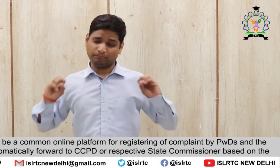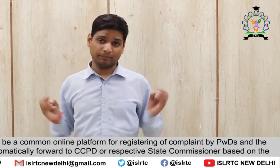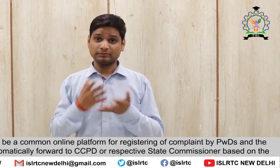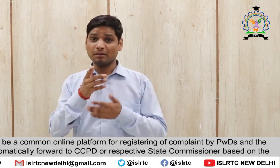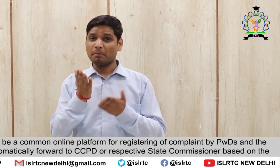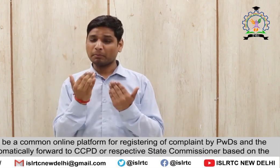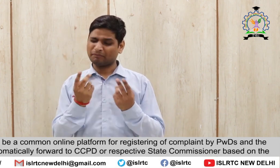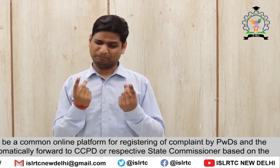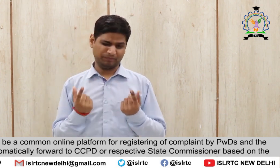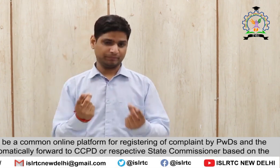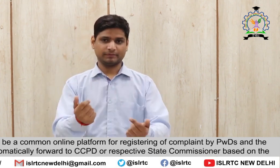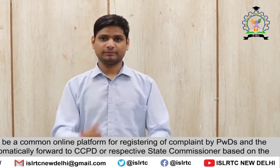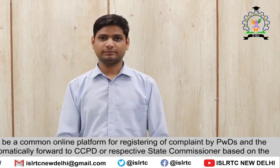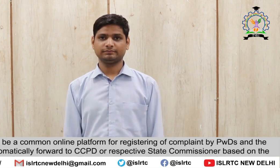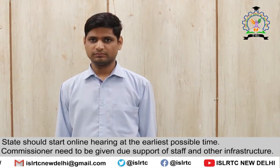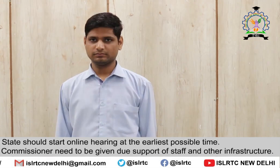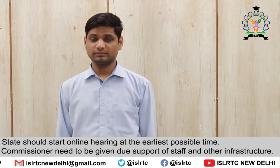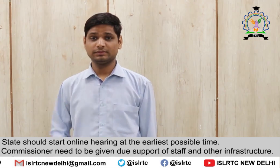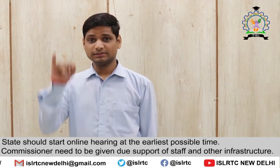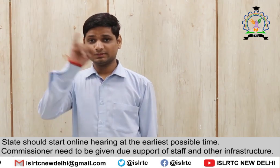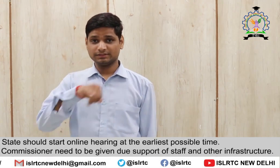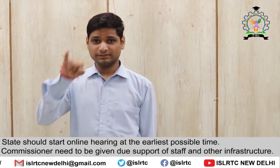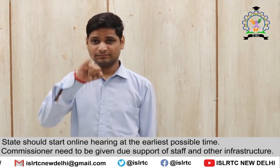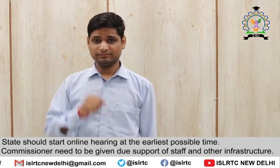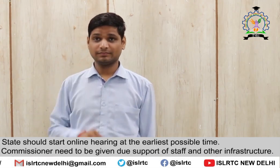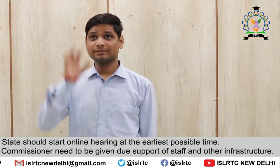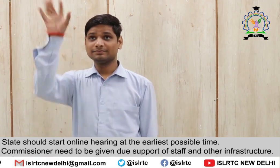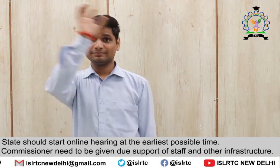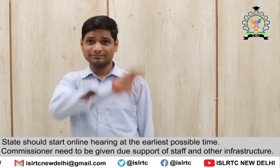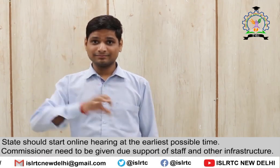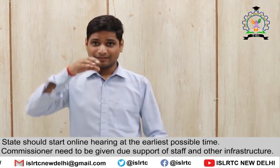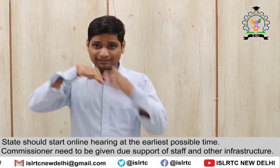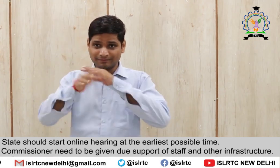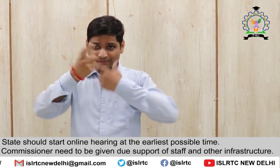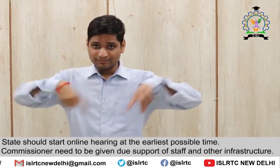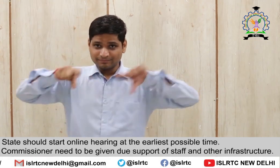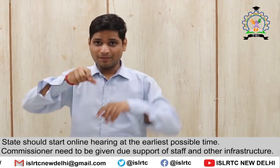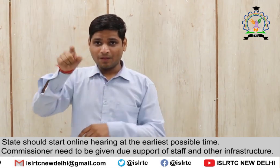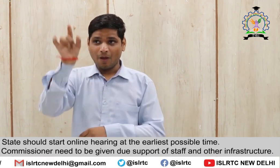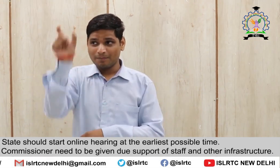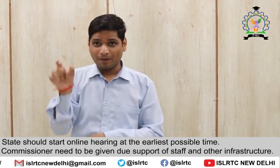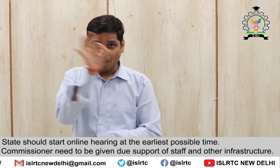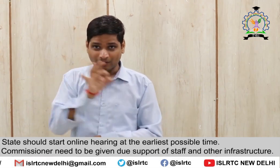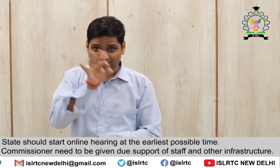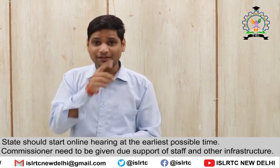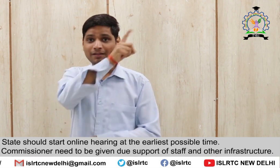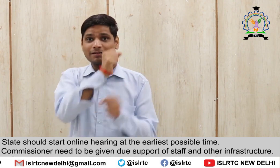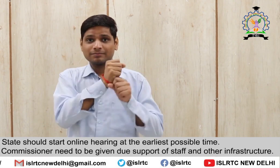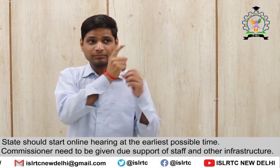State should start Online hearing At the earliest possible time Office of State Commissioner Need to be given Due support